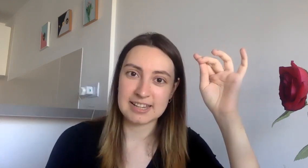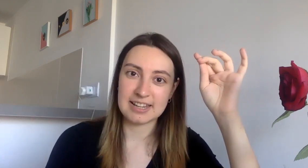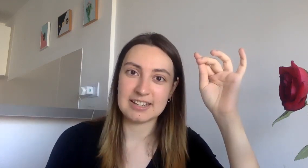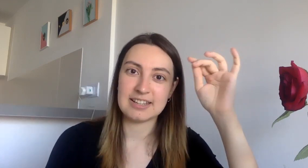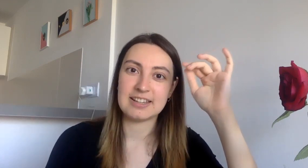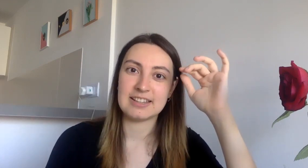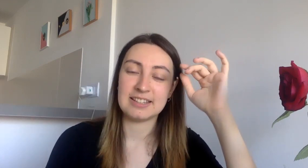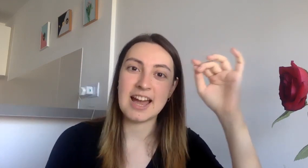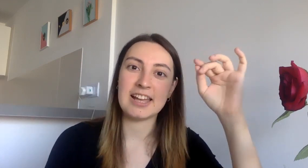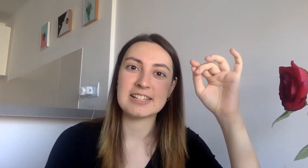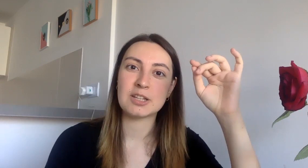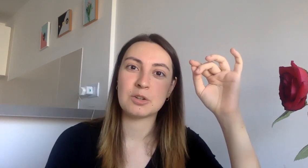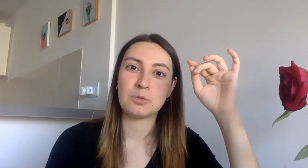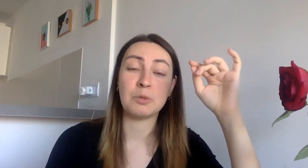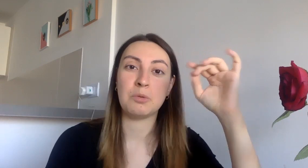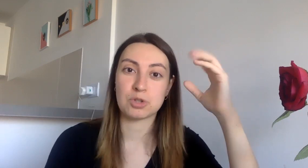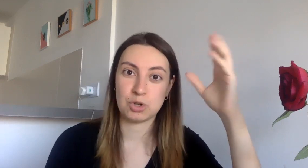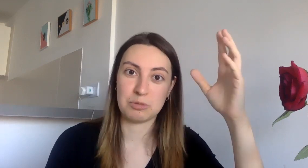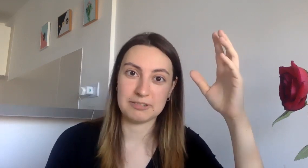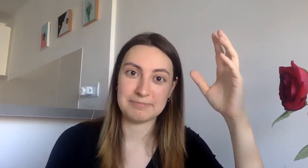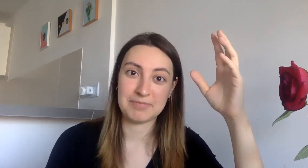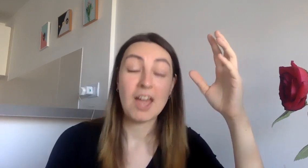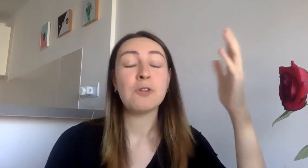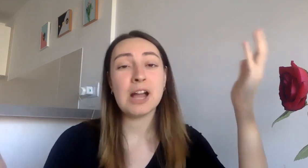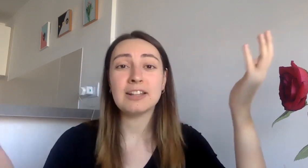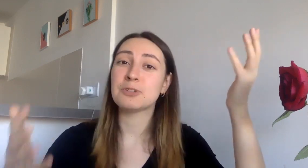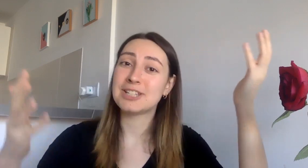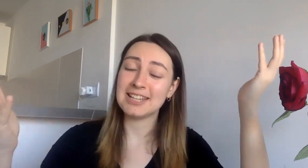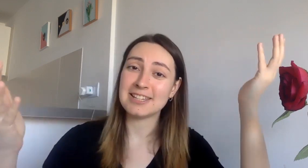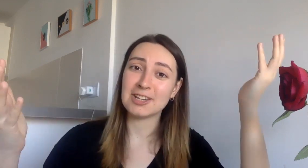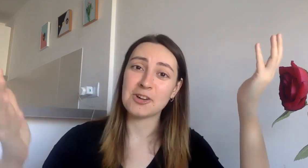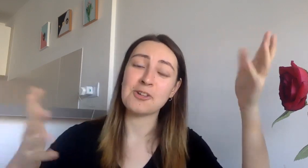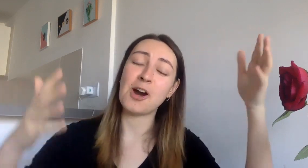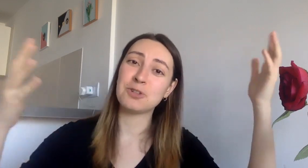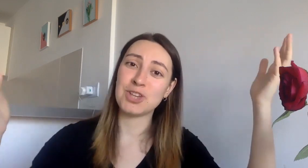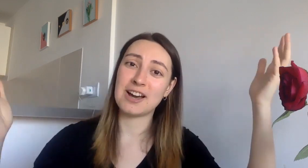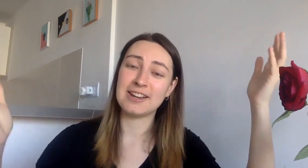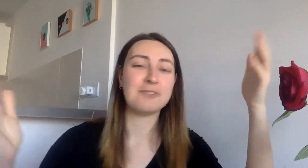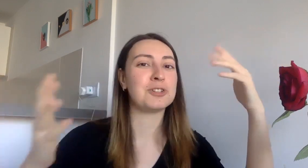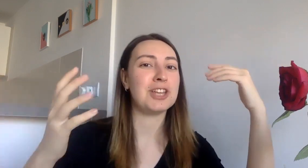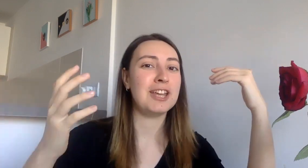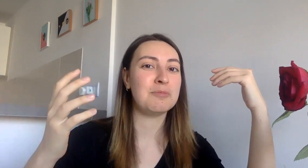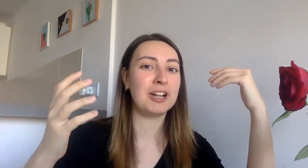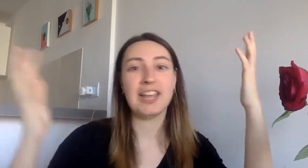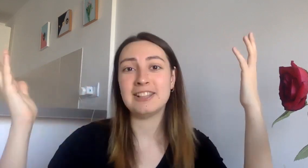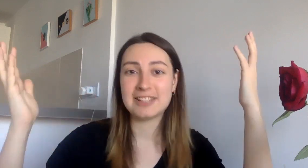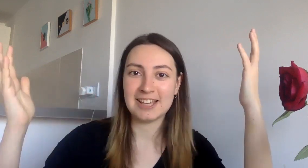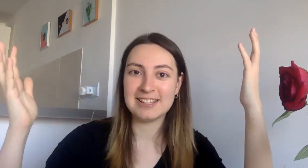the nights when we were sober well it was 10 years ago i was young i was in my late teens